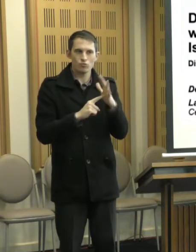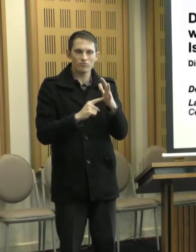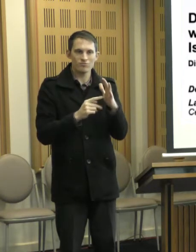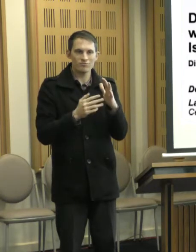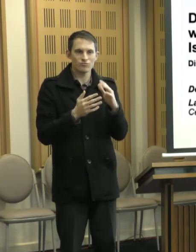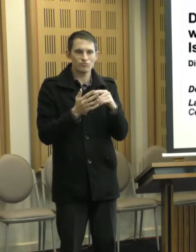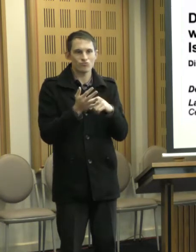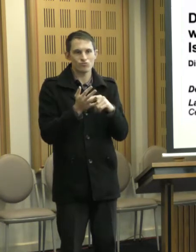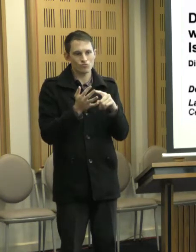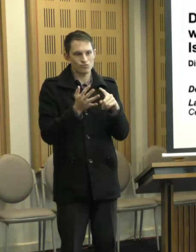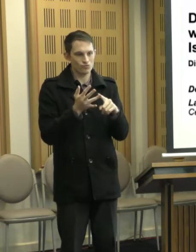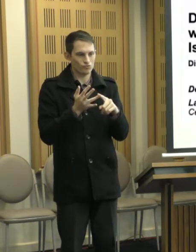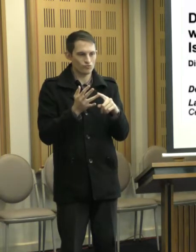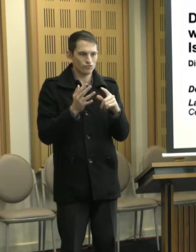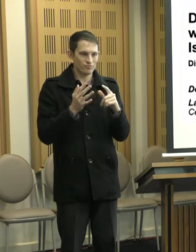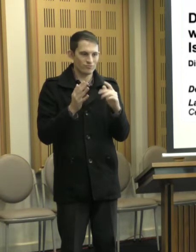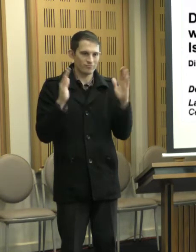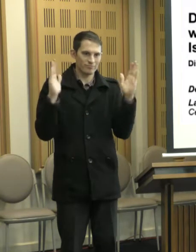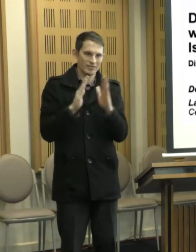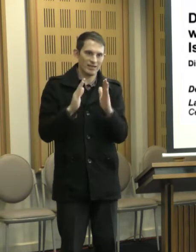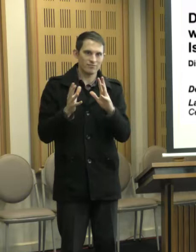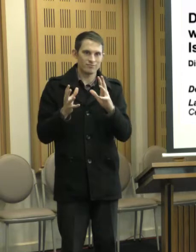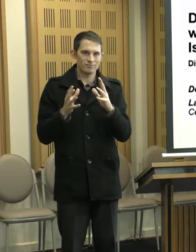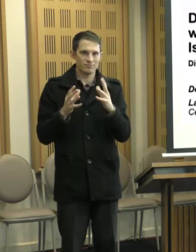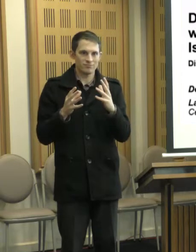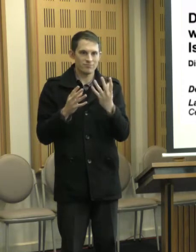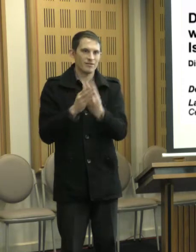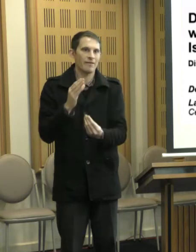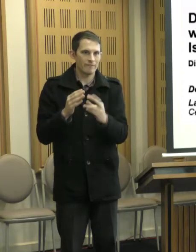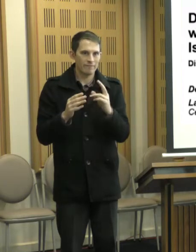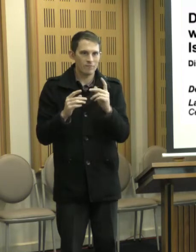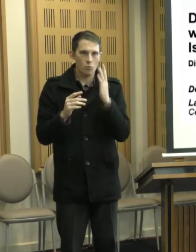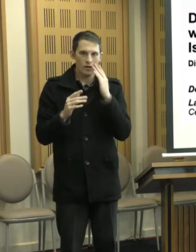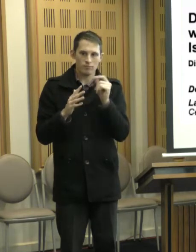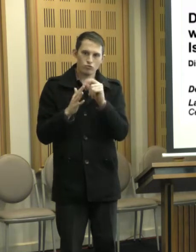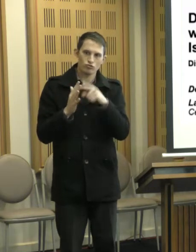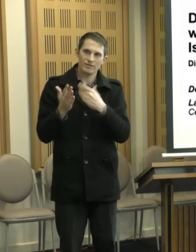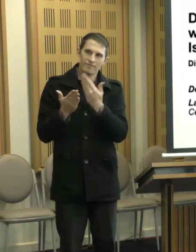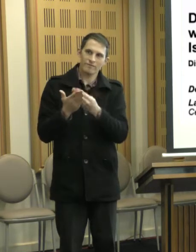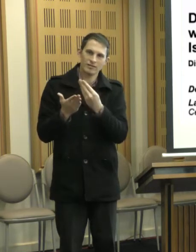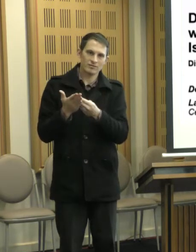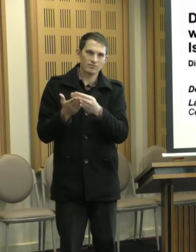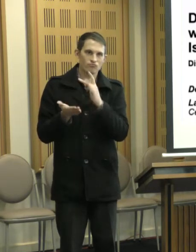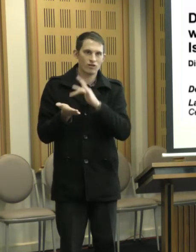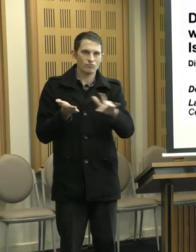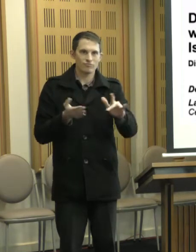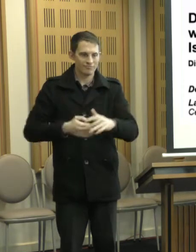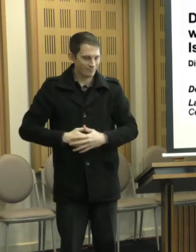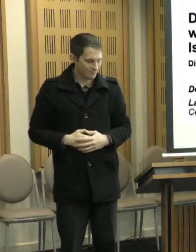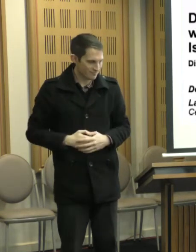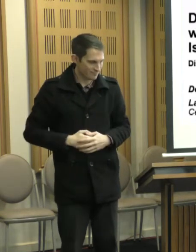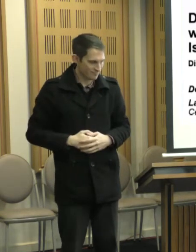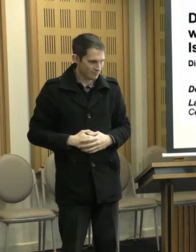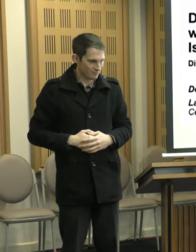um, ending of project funding. And, um, I think there's no